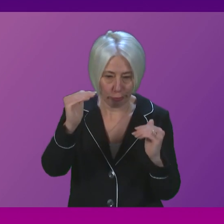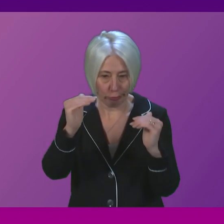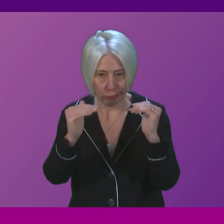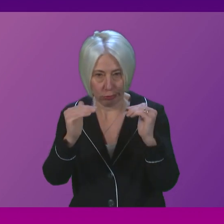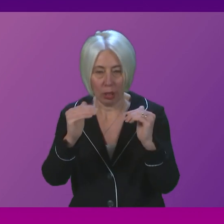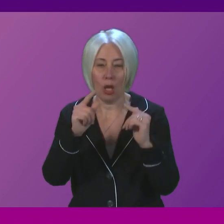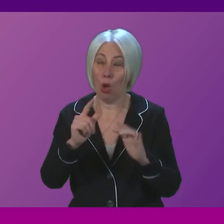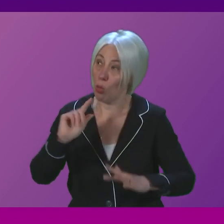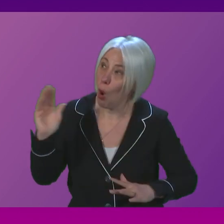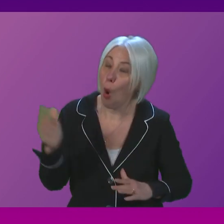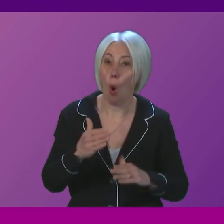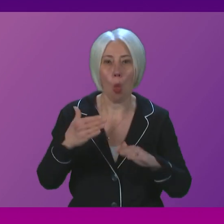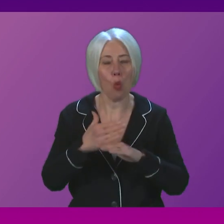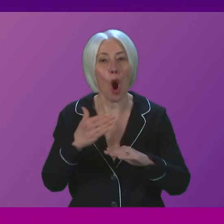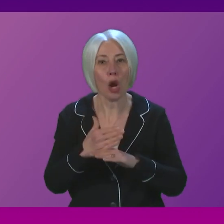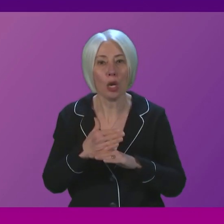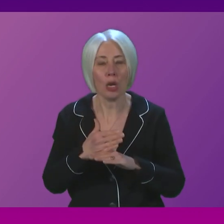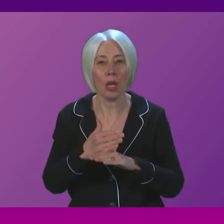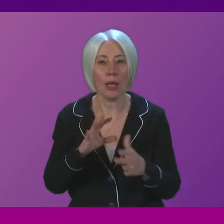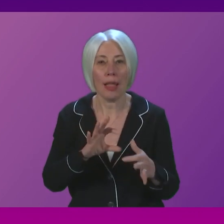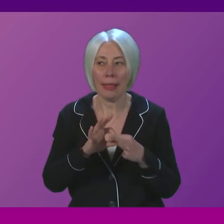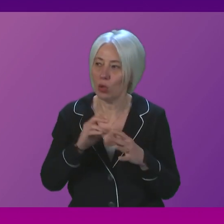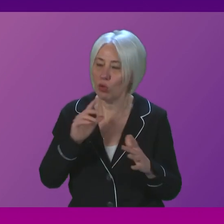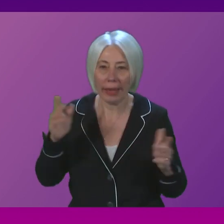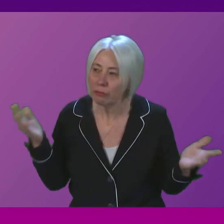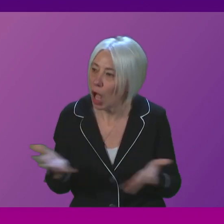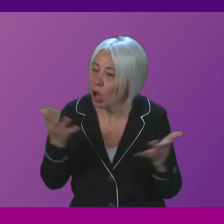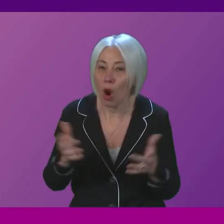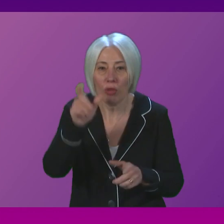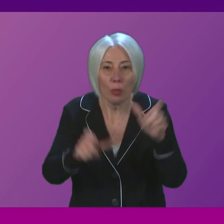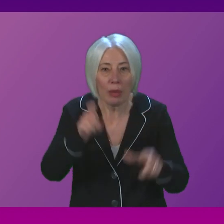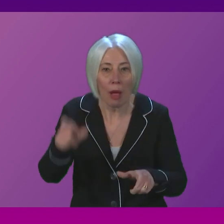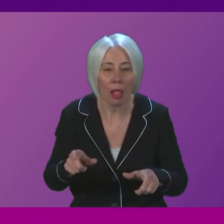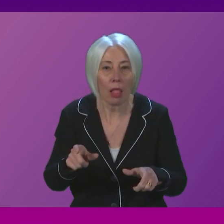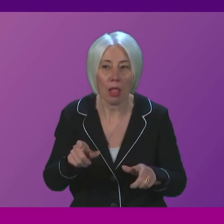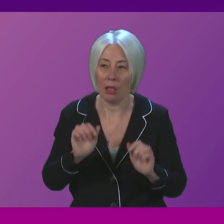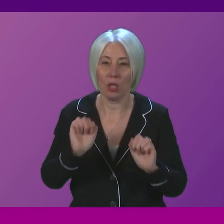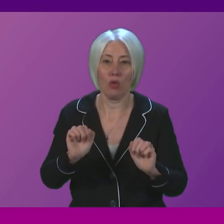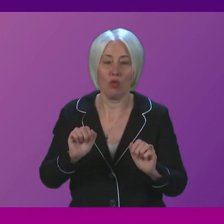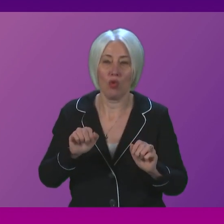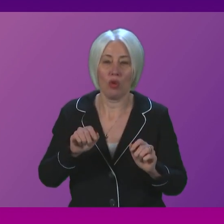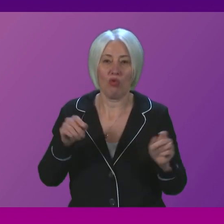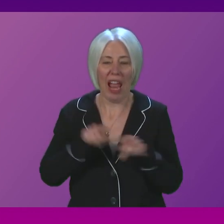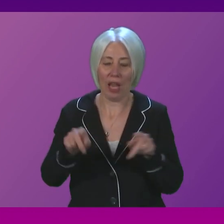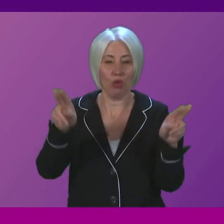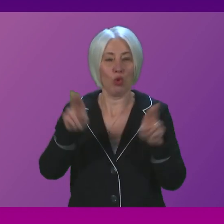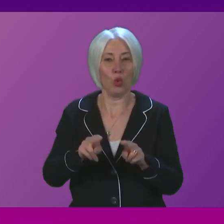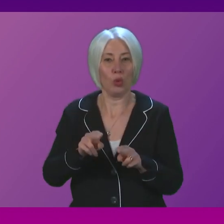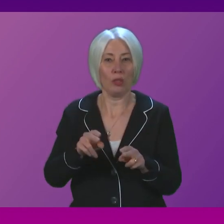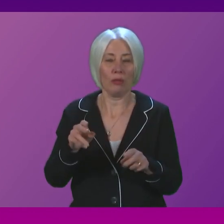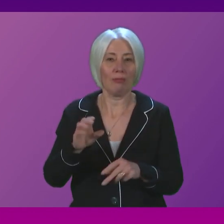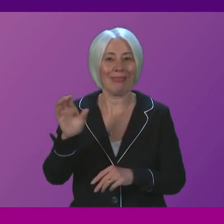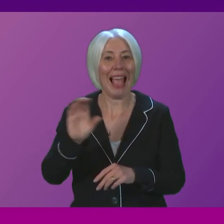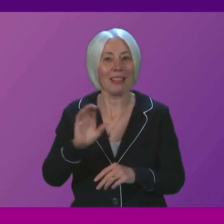does all of the work that we do around encouraging people to adopt behaviours that reduce the risk factors for cancer.